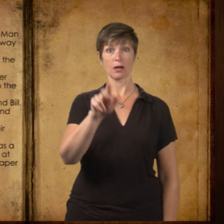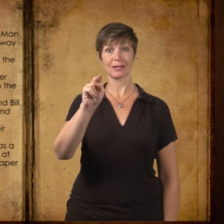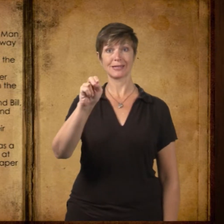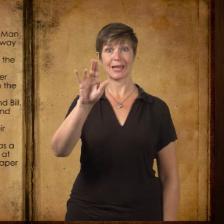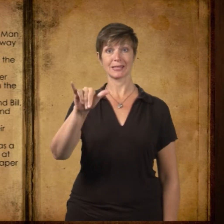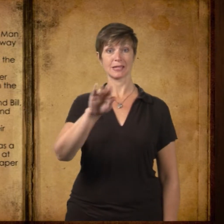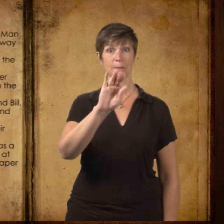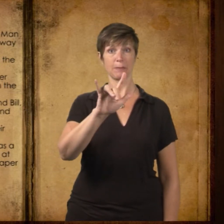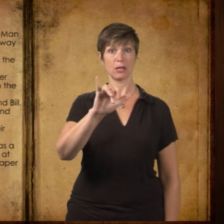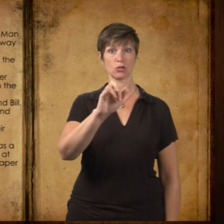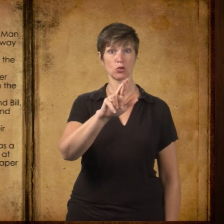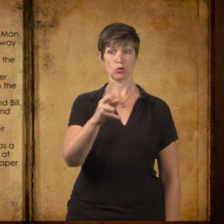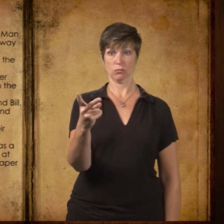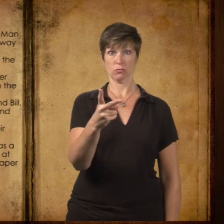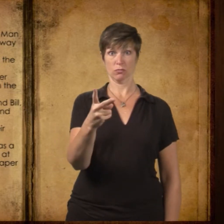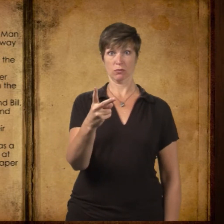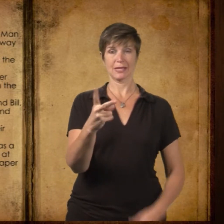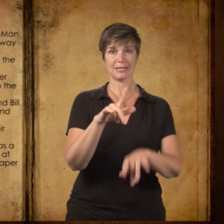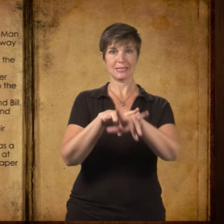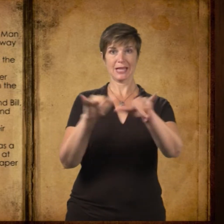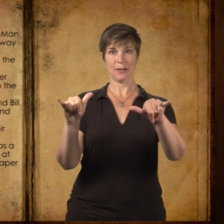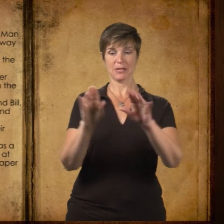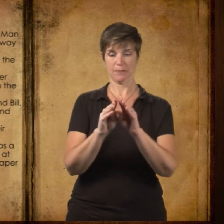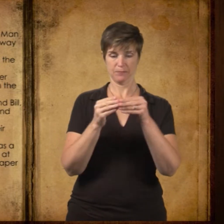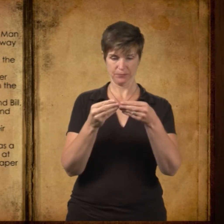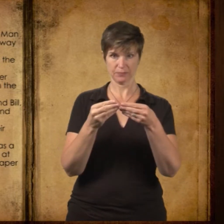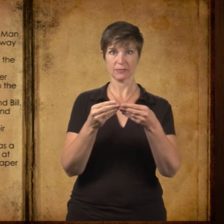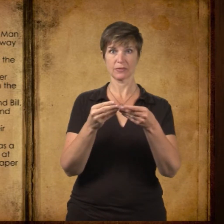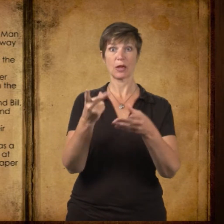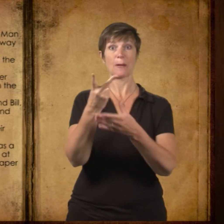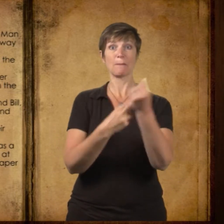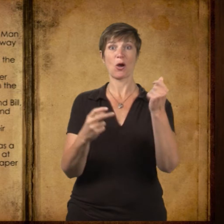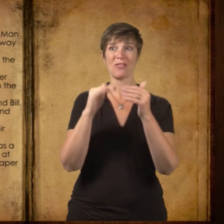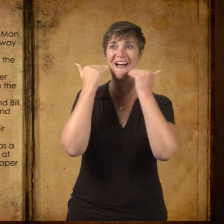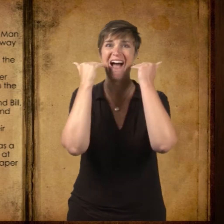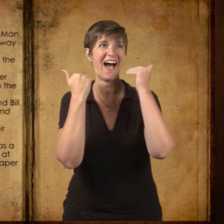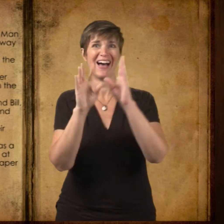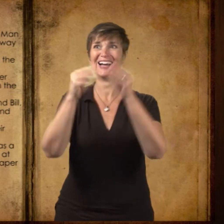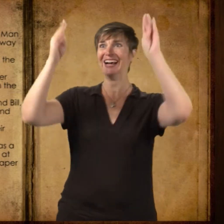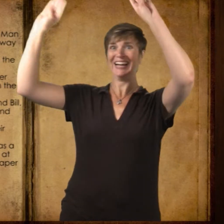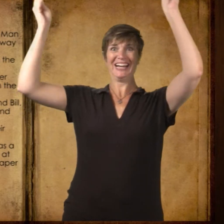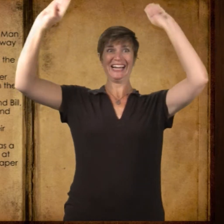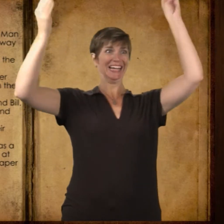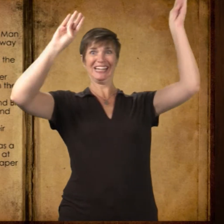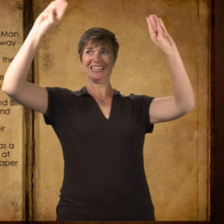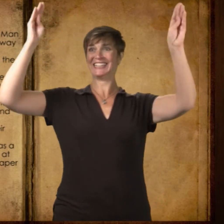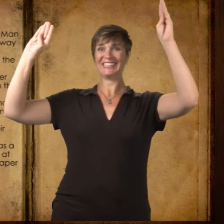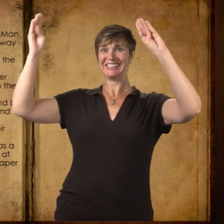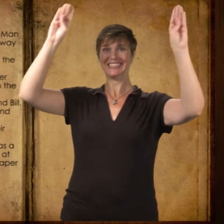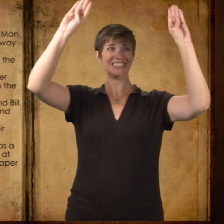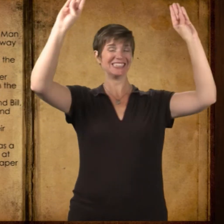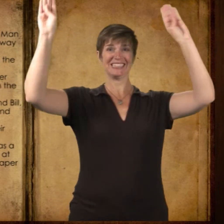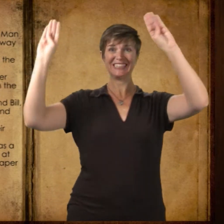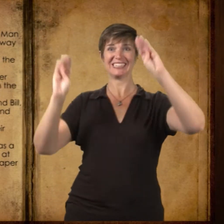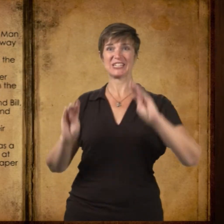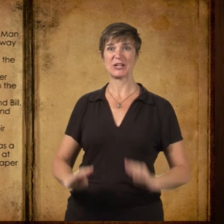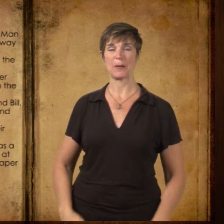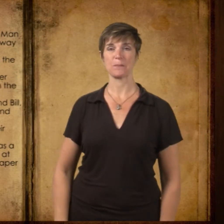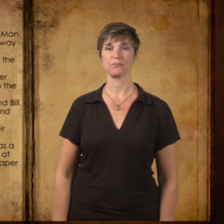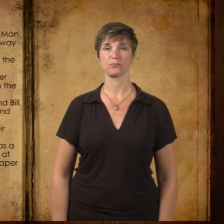Nancy and Bill Jr. opened theirs at the same time, and both beamed and laughed, turning around to the crowd and holding their slips of paper